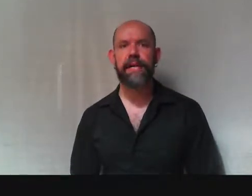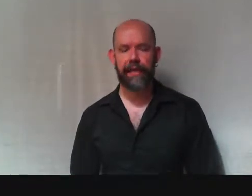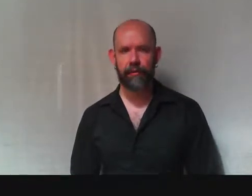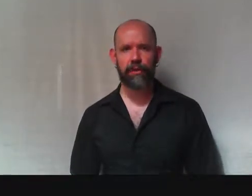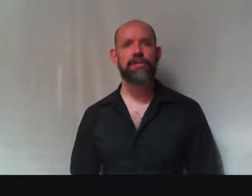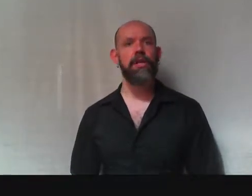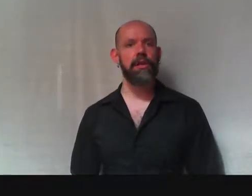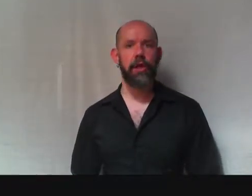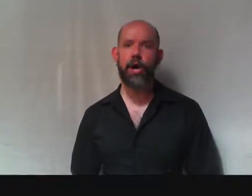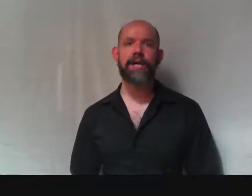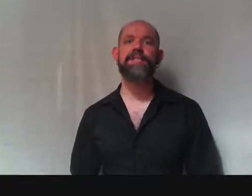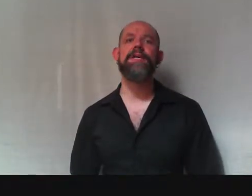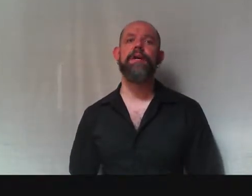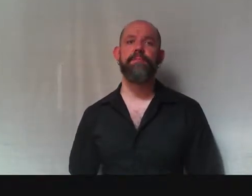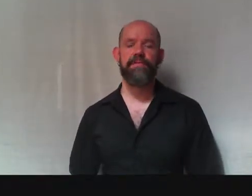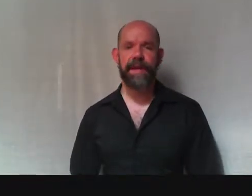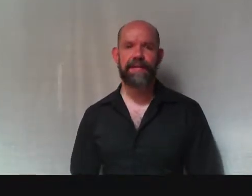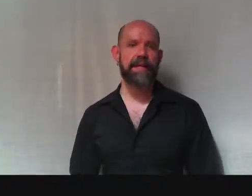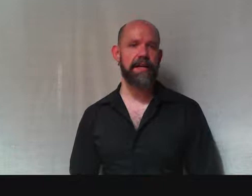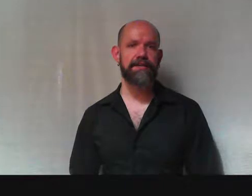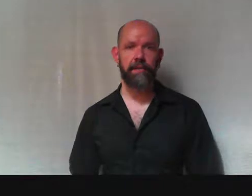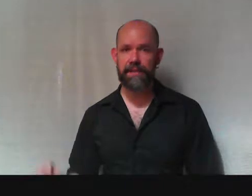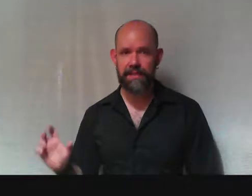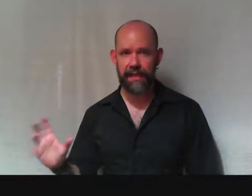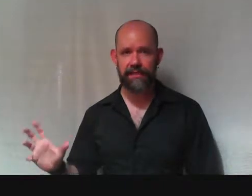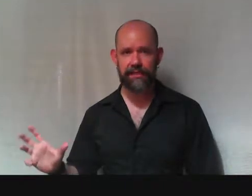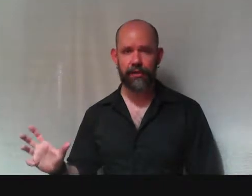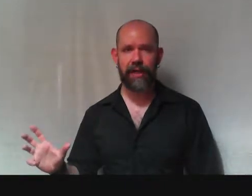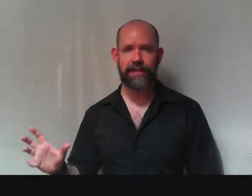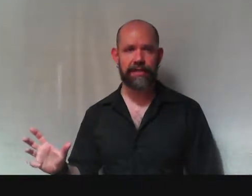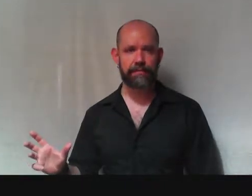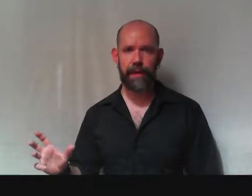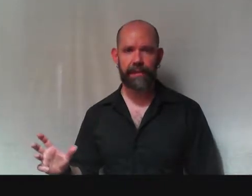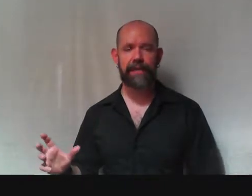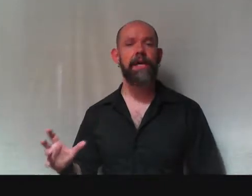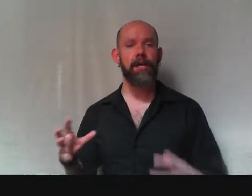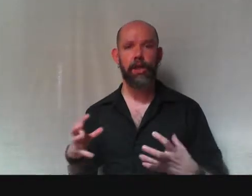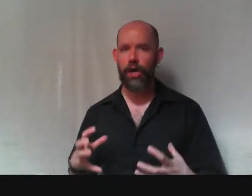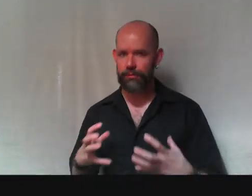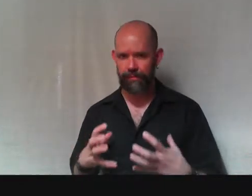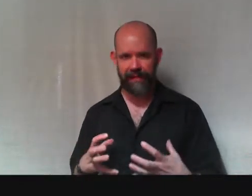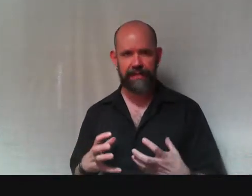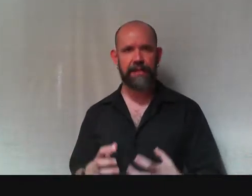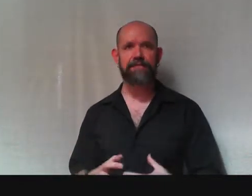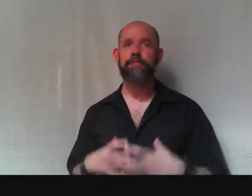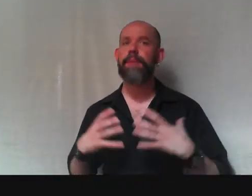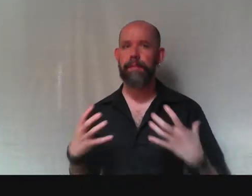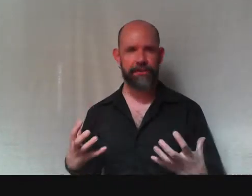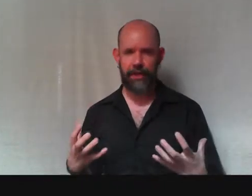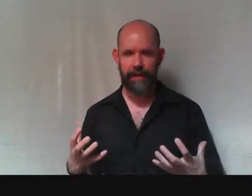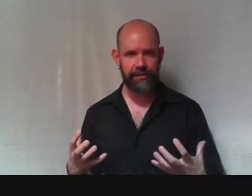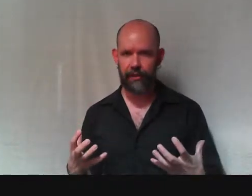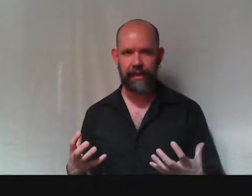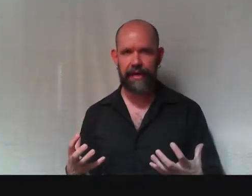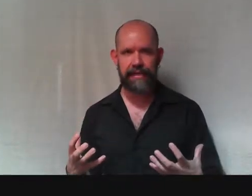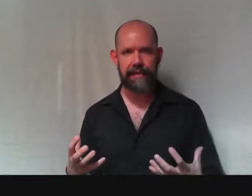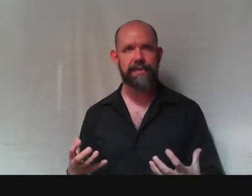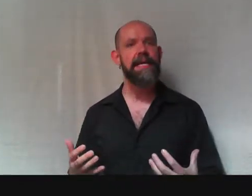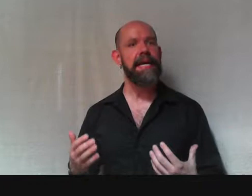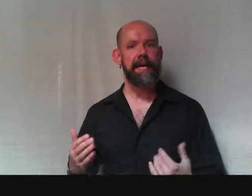In other words, laws preventing us from discussing certain ideas in public, laws preventing us from publishing about certain ideas. In